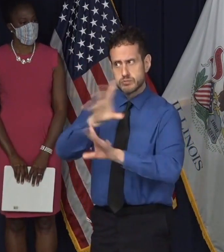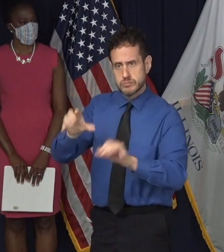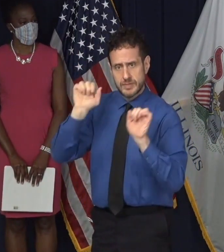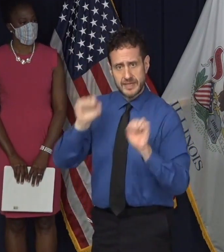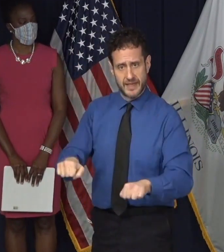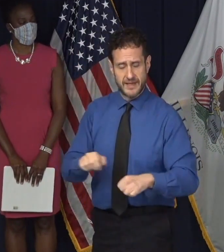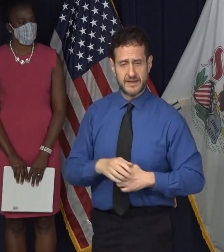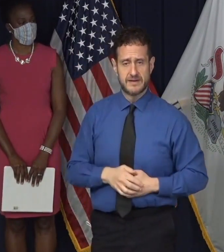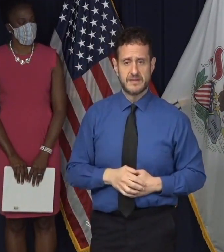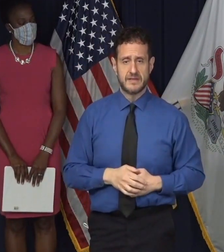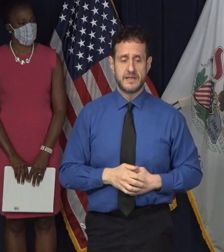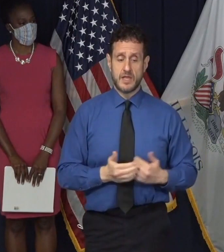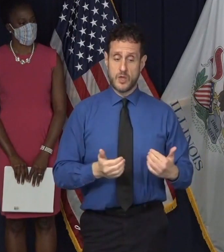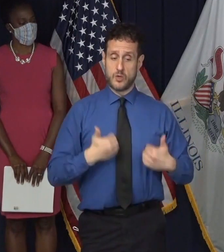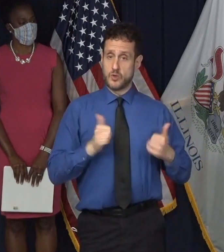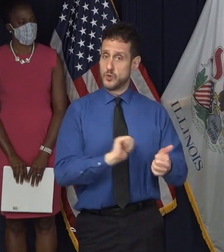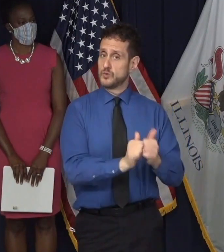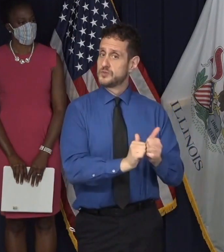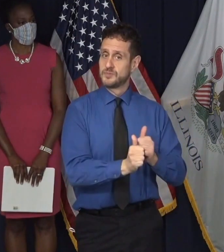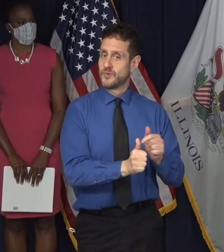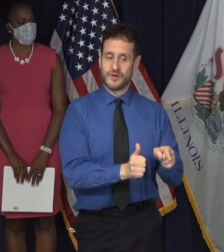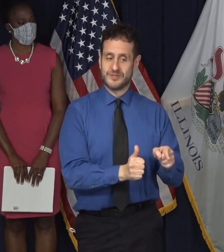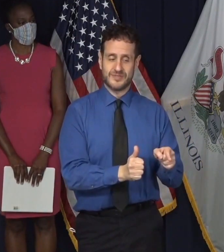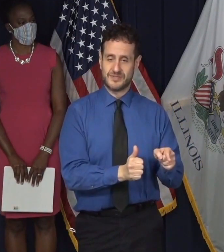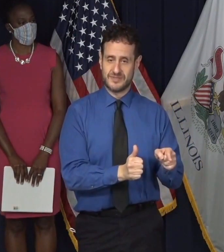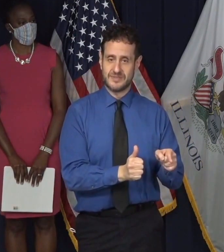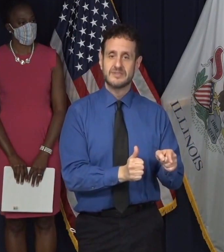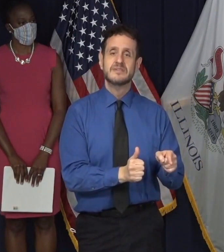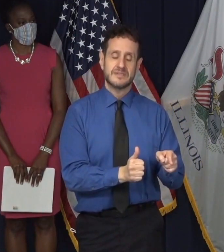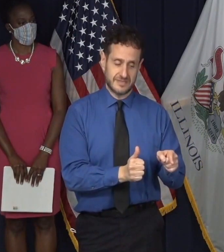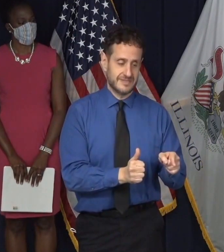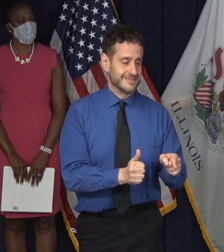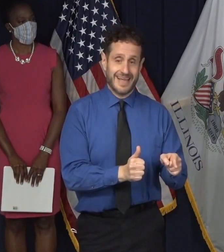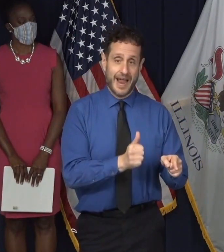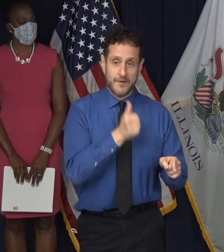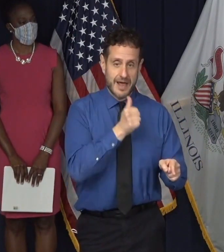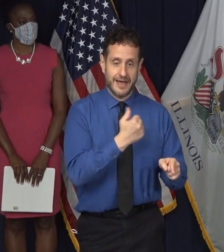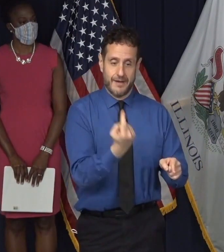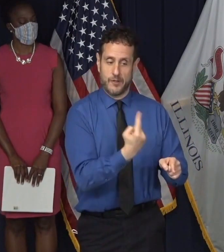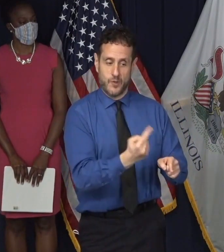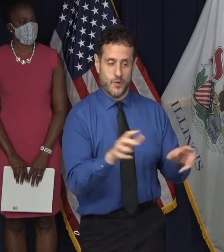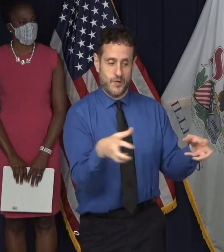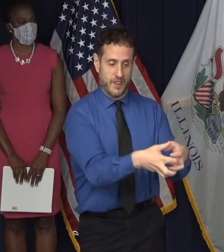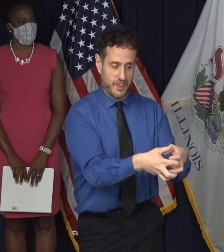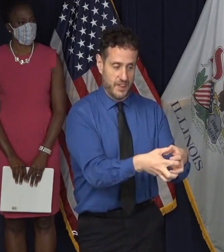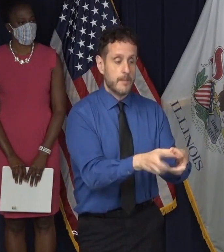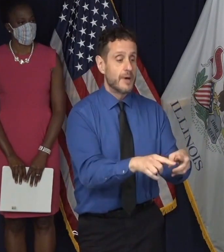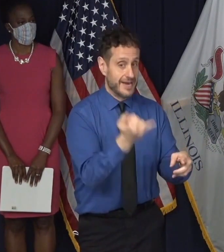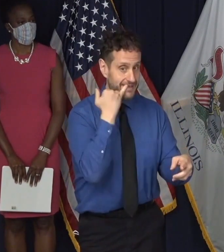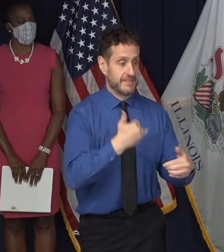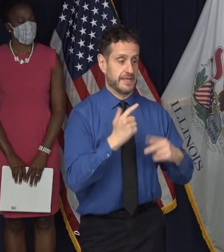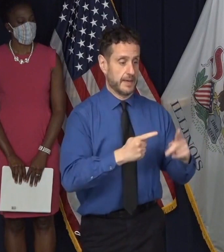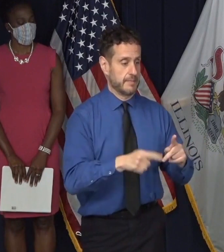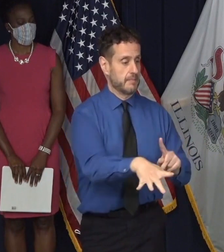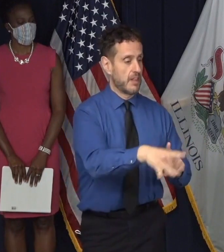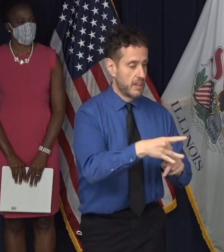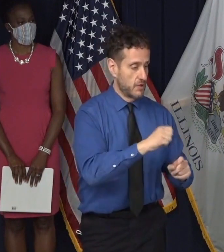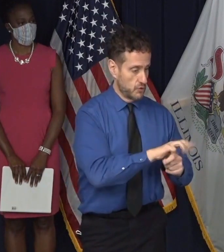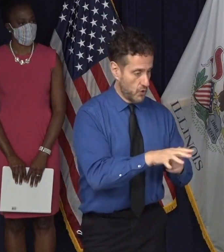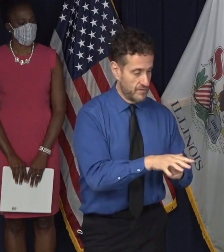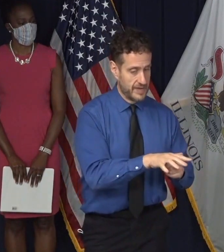Youth sports do not operate in a vacuum and if COVID-19 spreads among our young athletes it becomes a risk for our entire community.